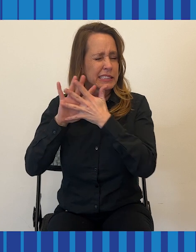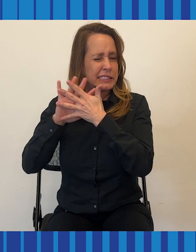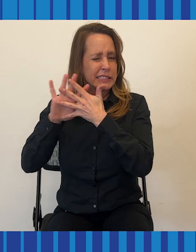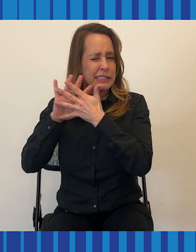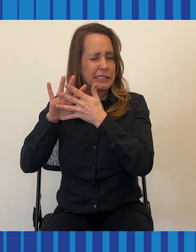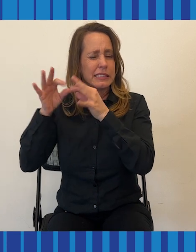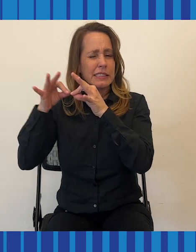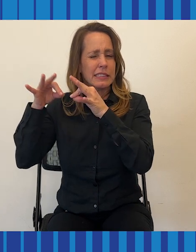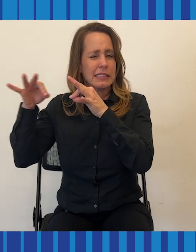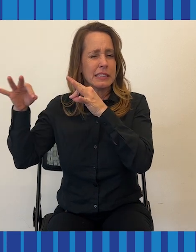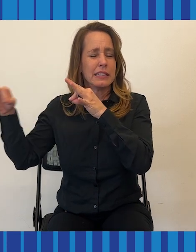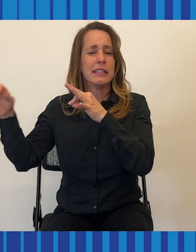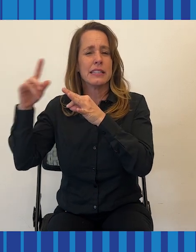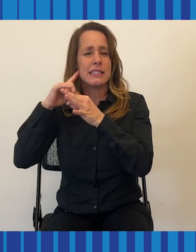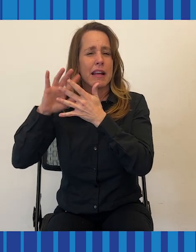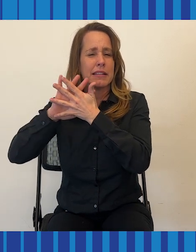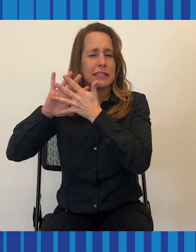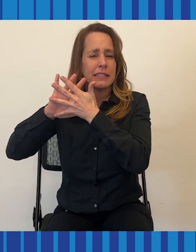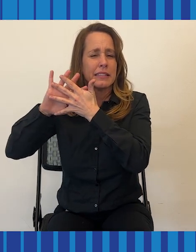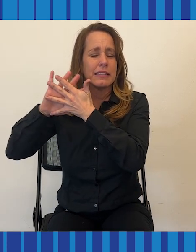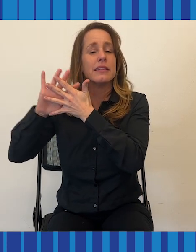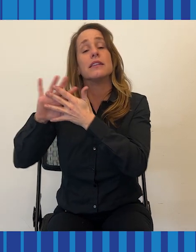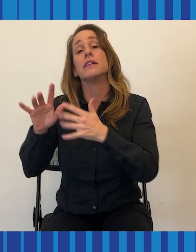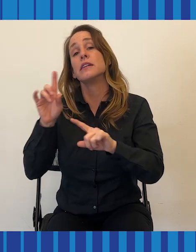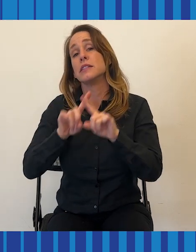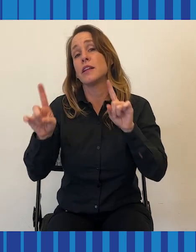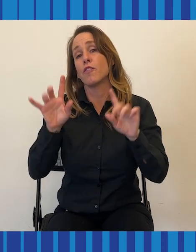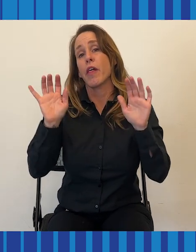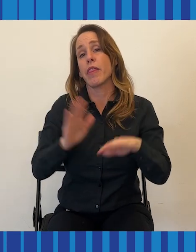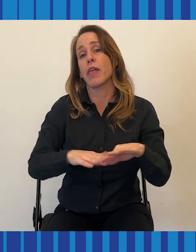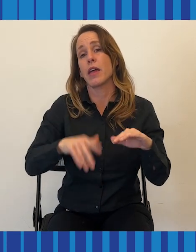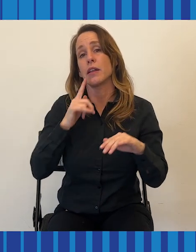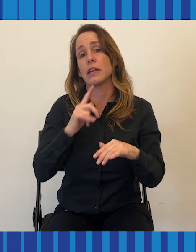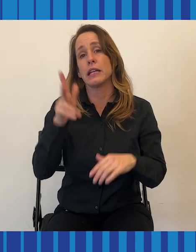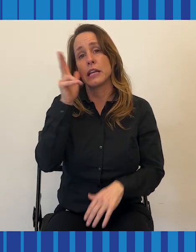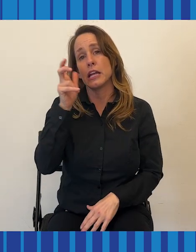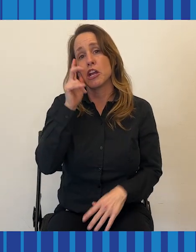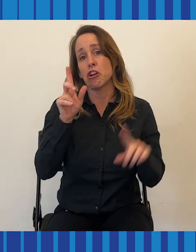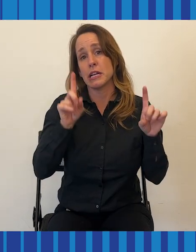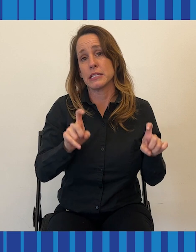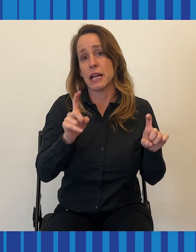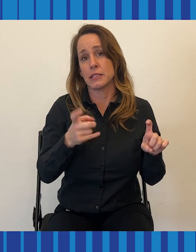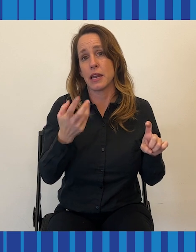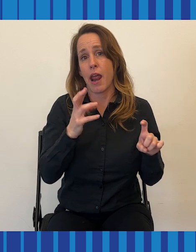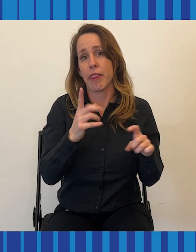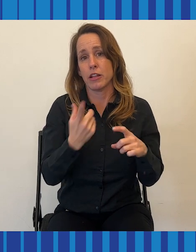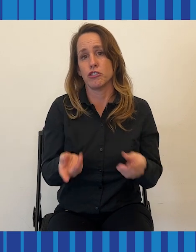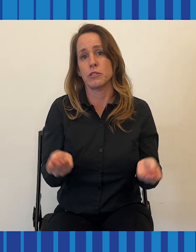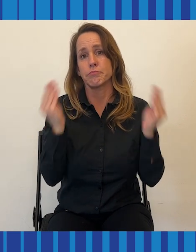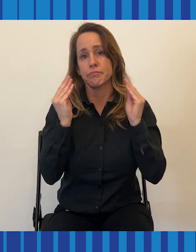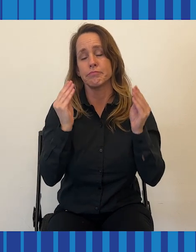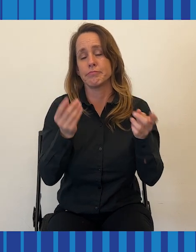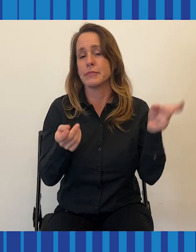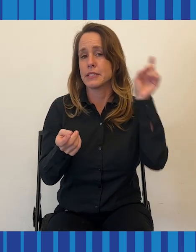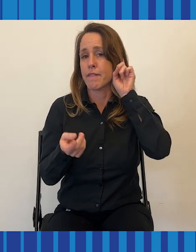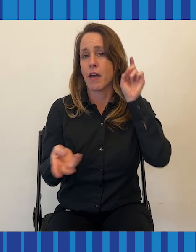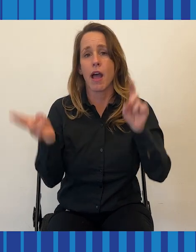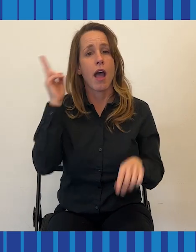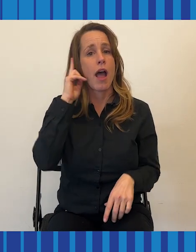really knows. So it's greater than just getting a hearing test and getting a device.